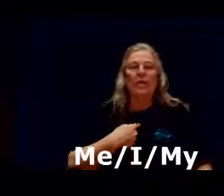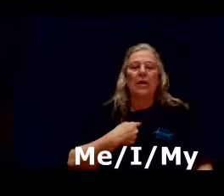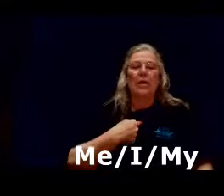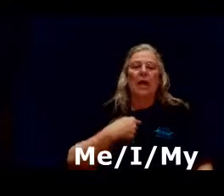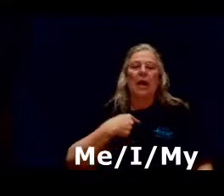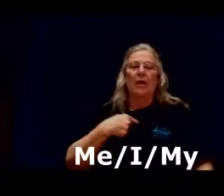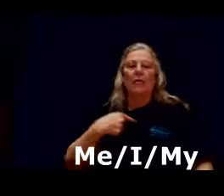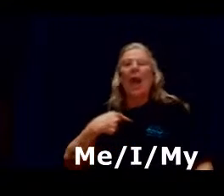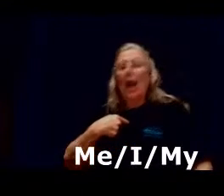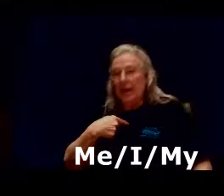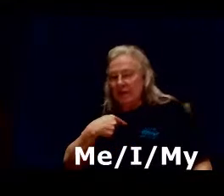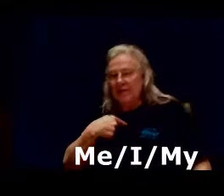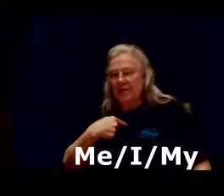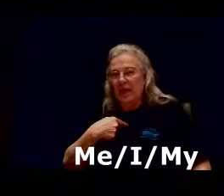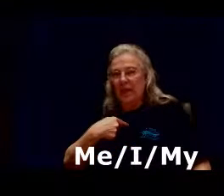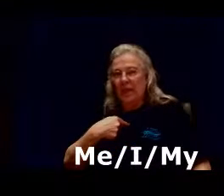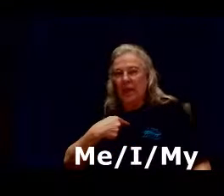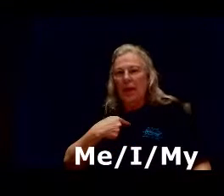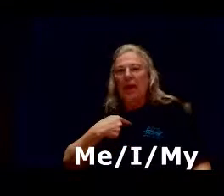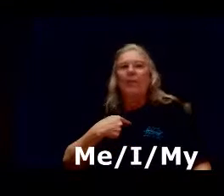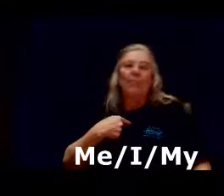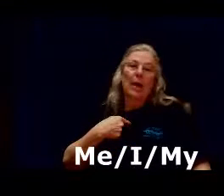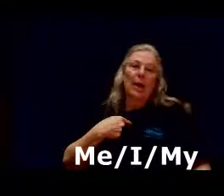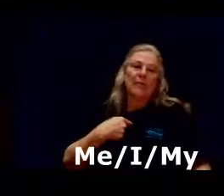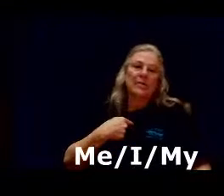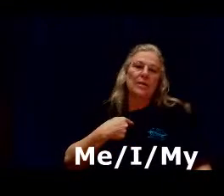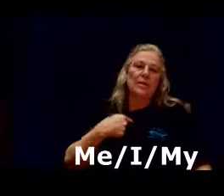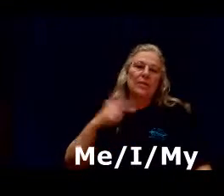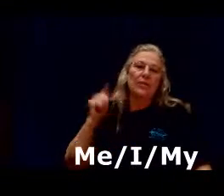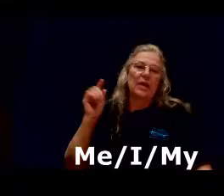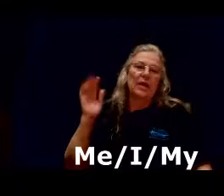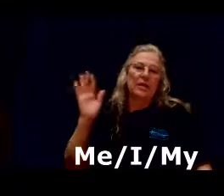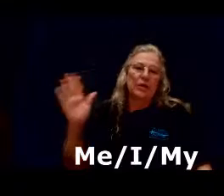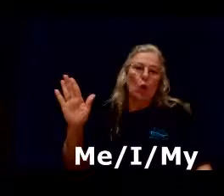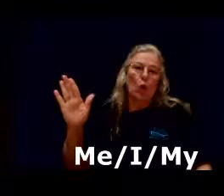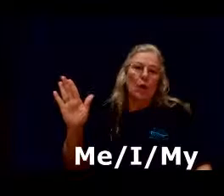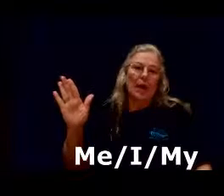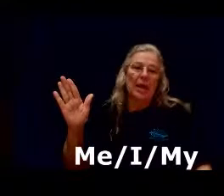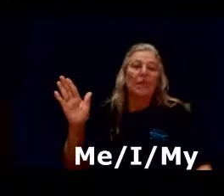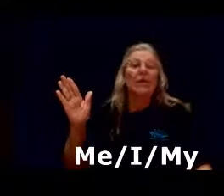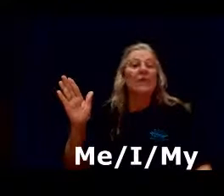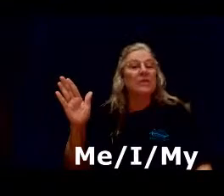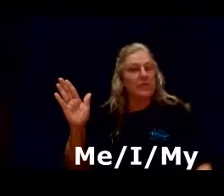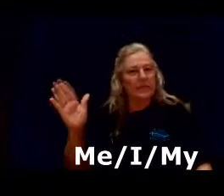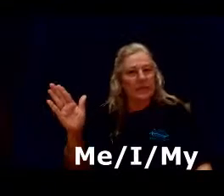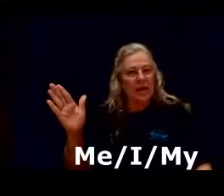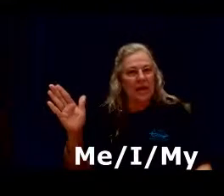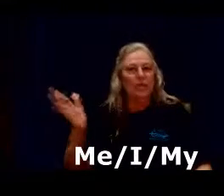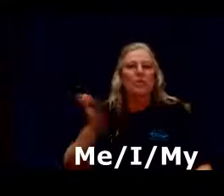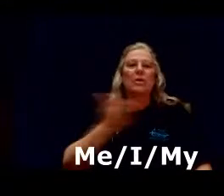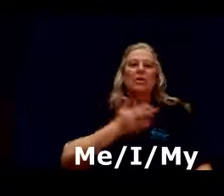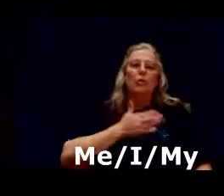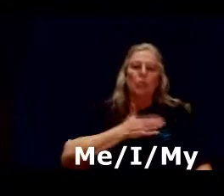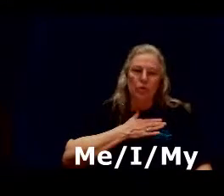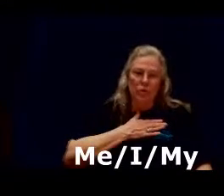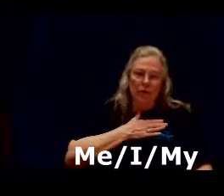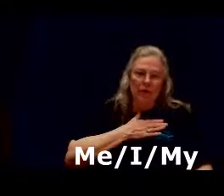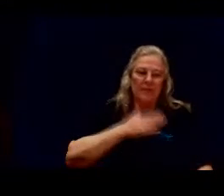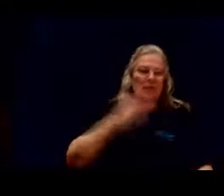uh i is the same my is a little different in that it's open hand because it's possession toward your chest